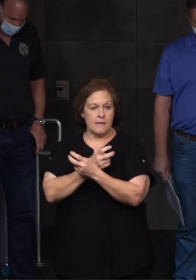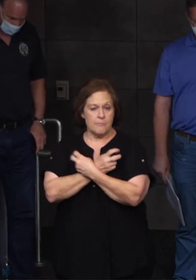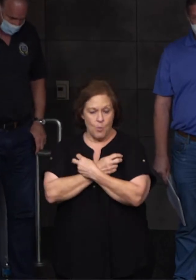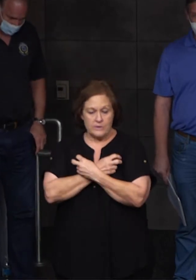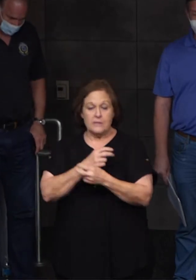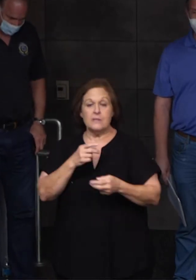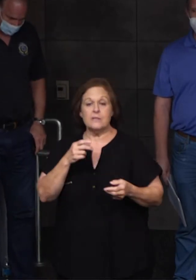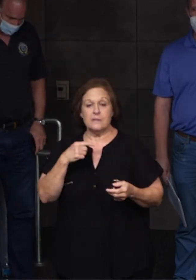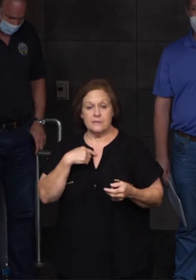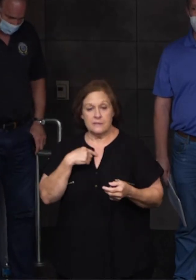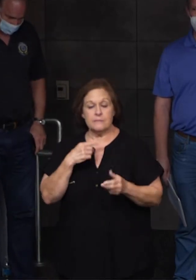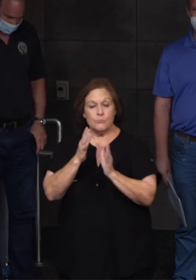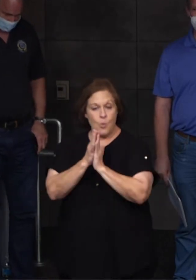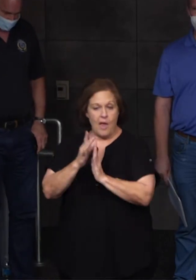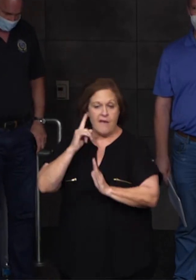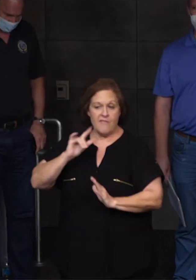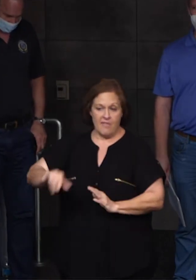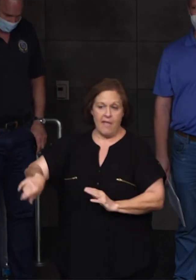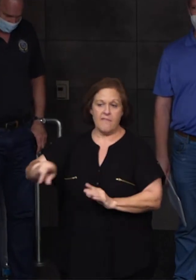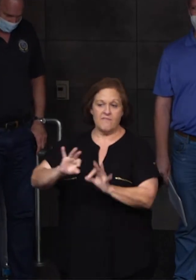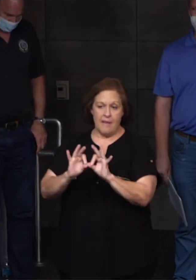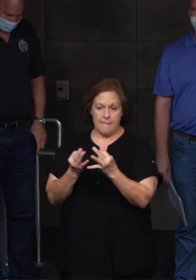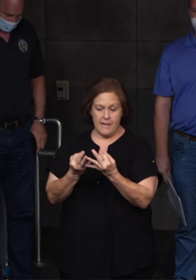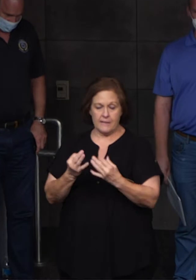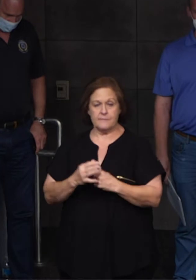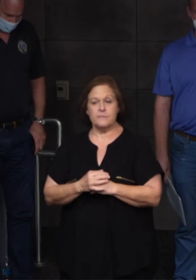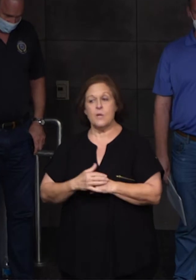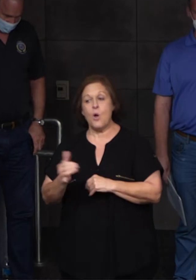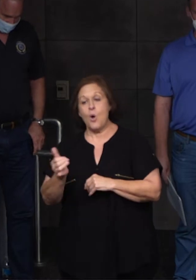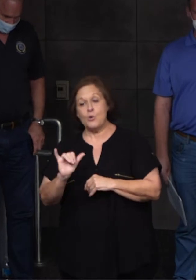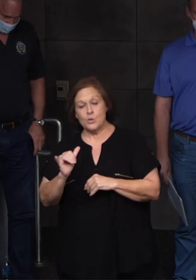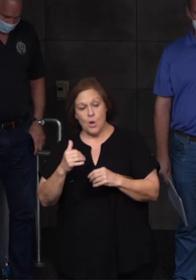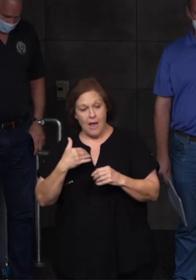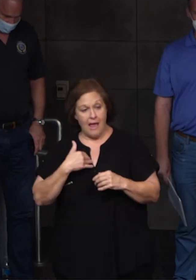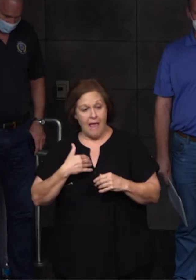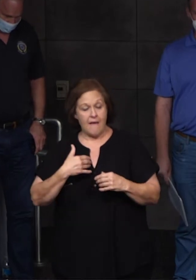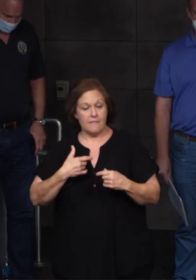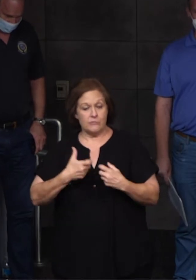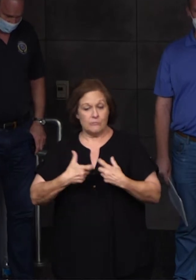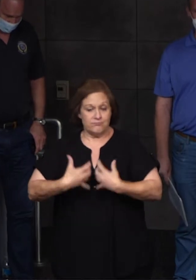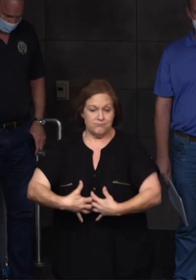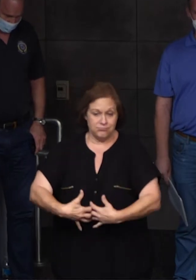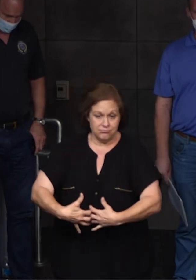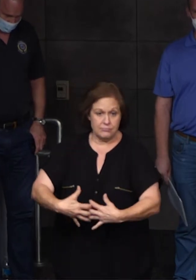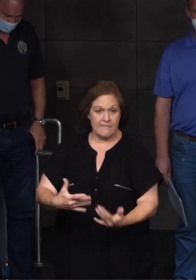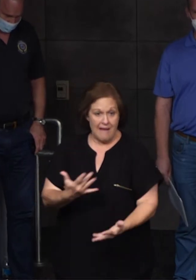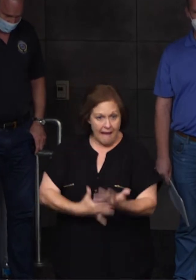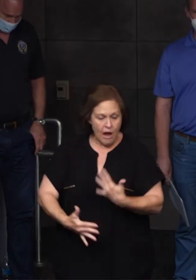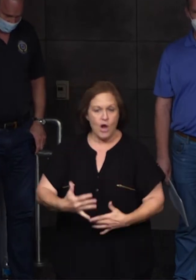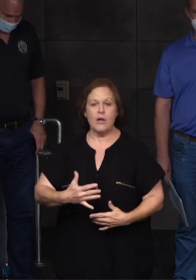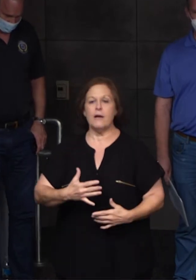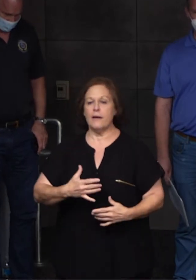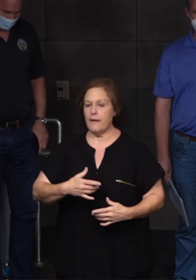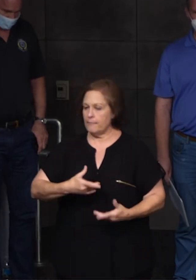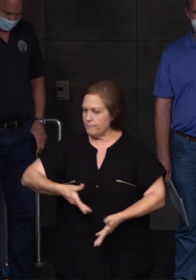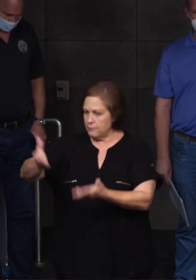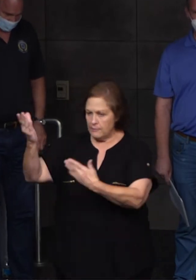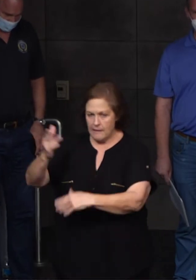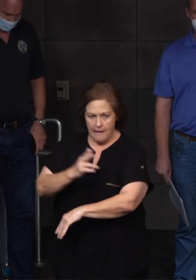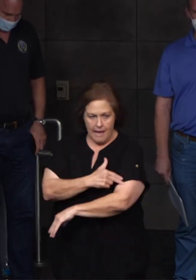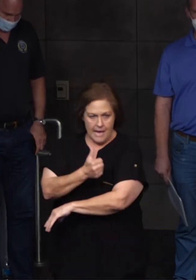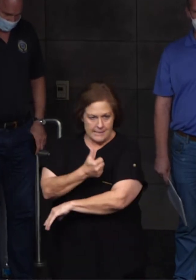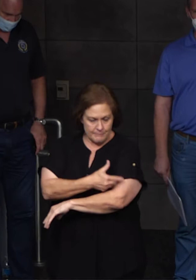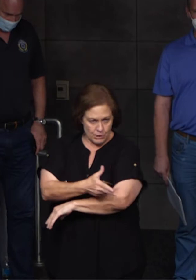tragedy continues for that family. Also, we have had a number of generator fires and others rush to the hospital for carbon monoxide